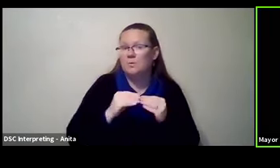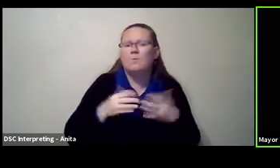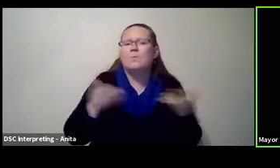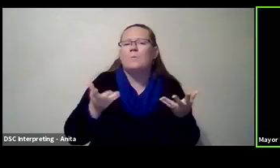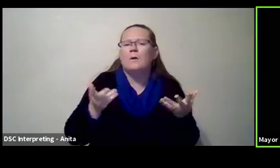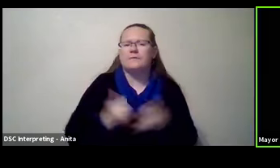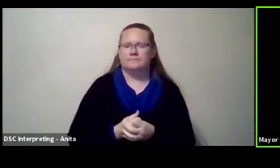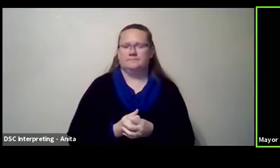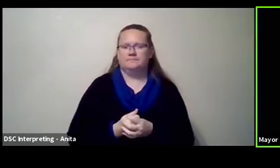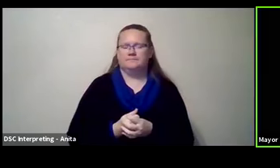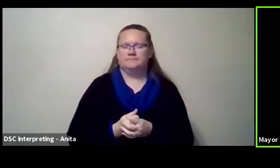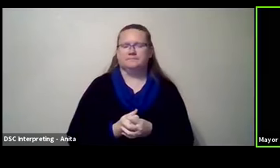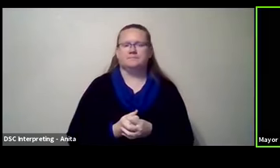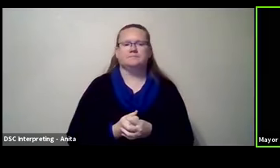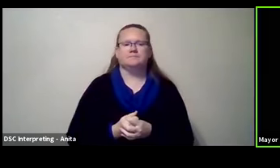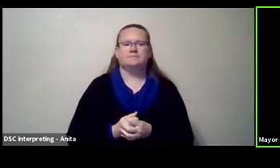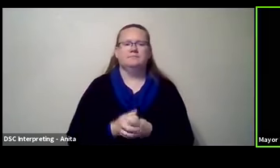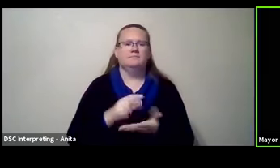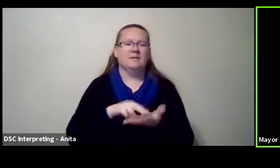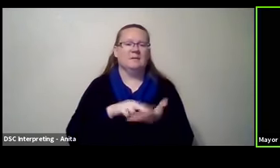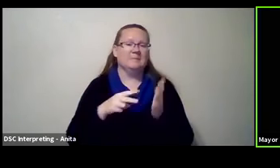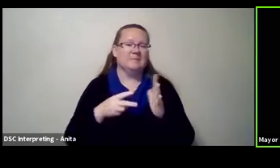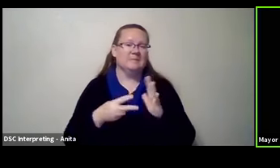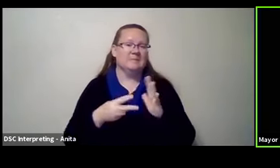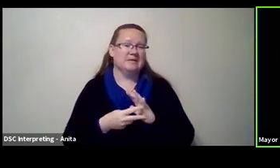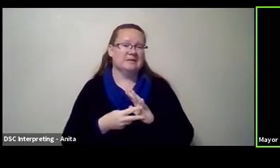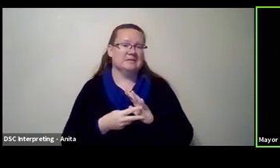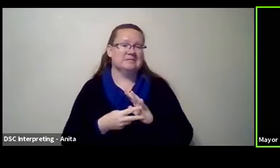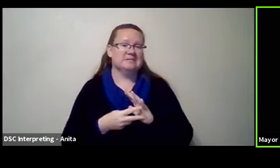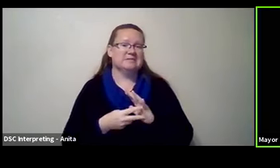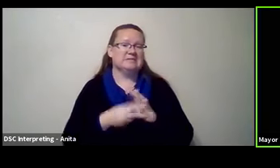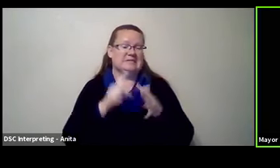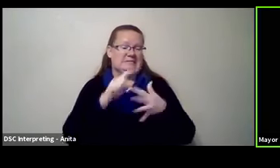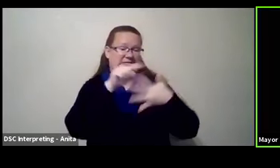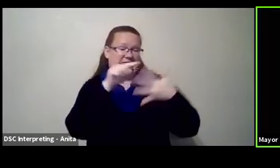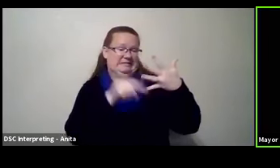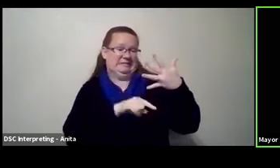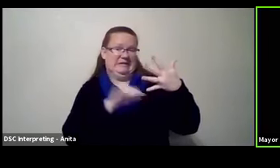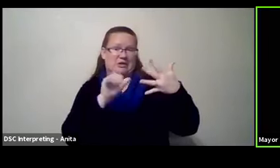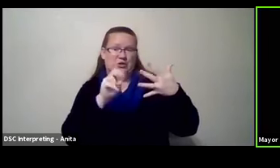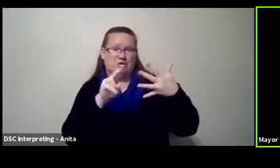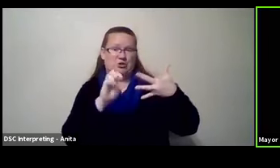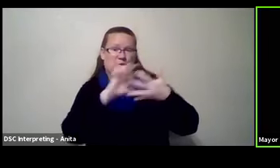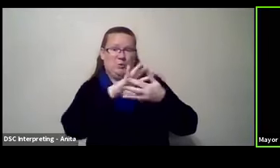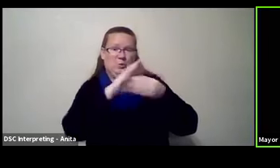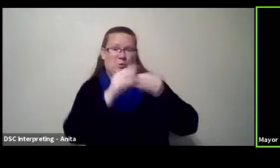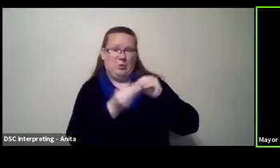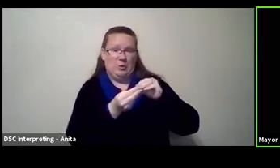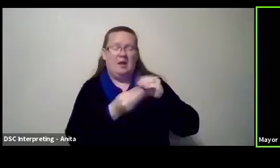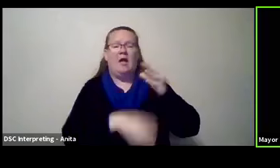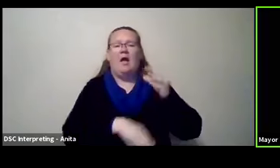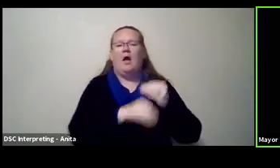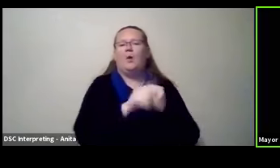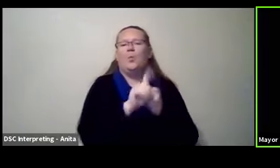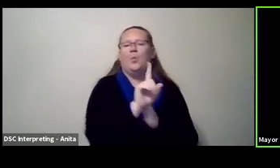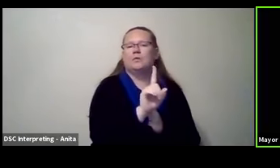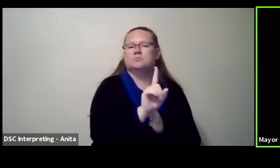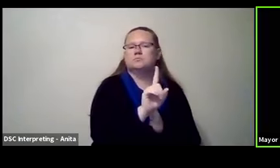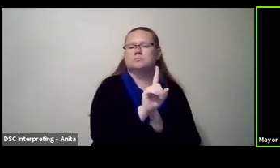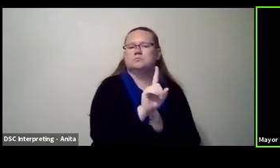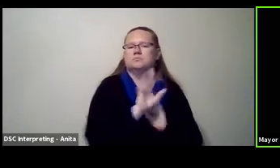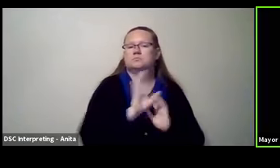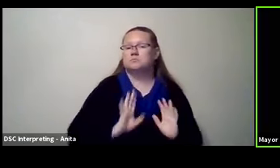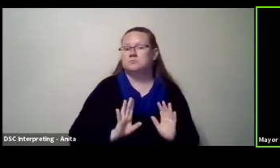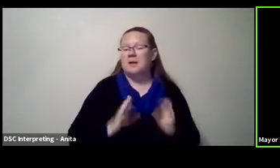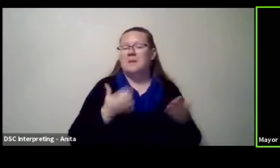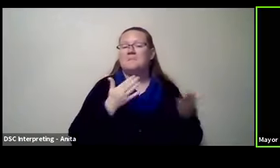Does that, does it take the form of one issue on the ballot, the renewal plus something else, or does it take